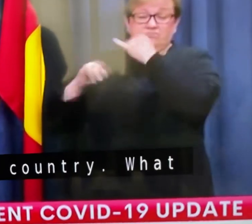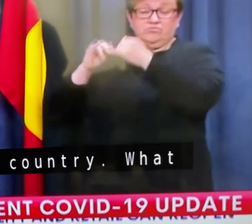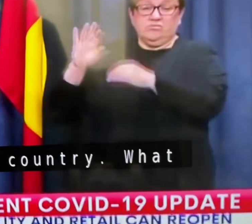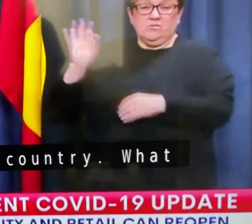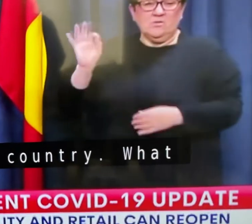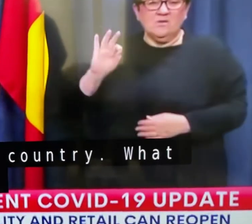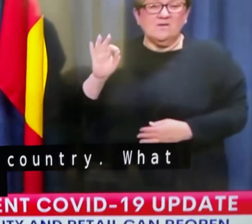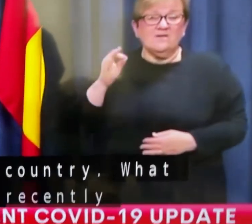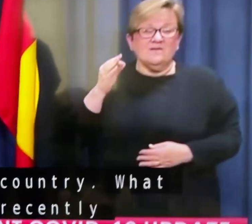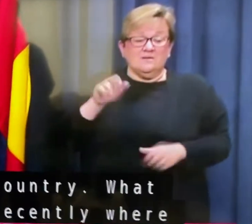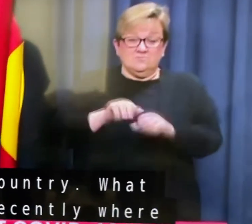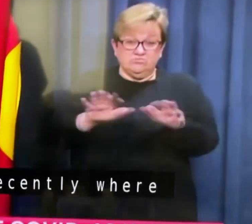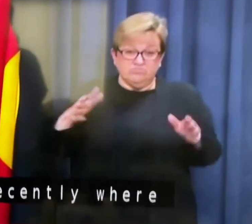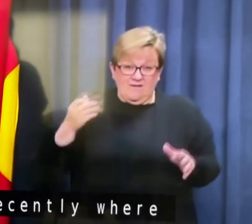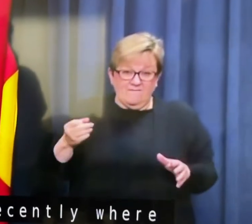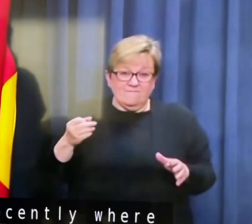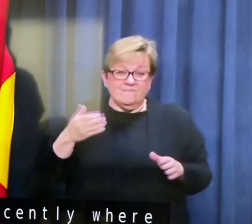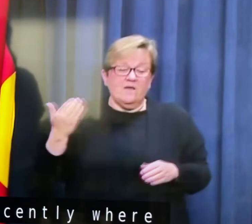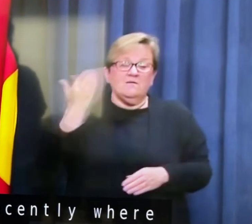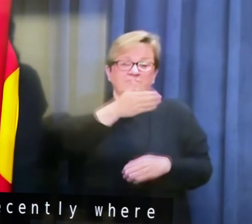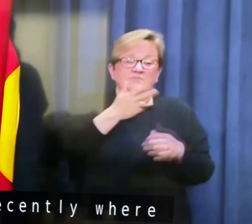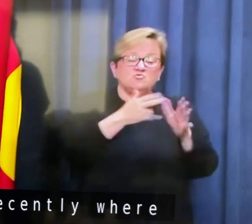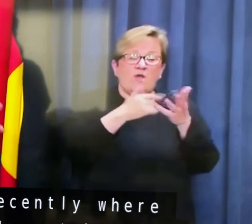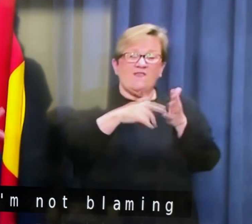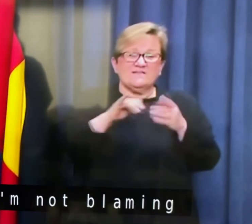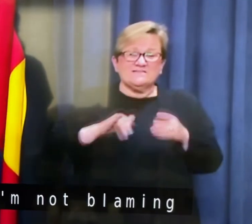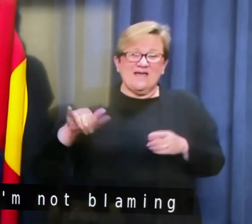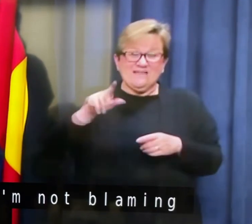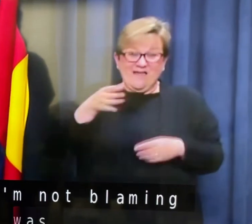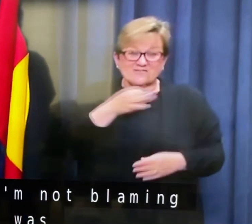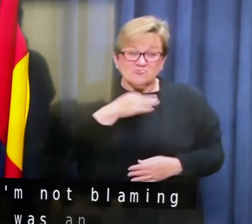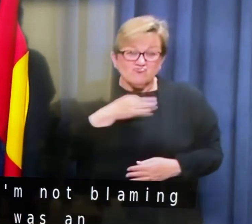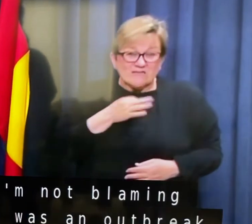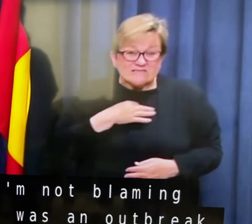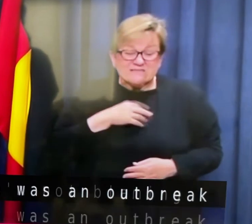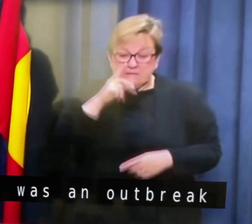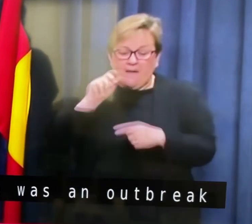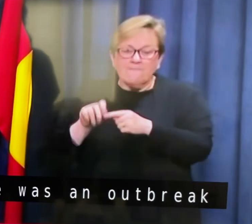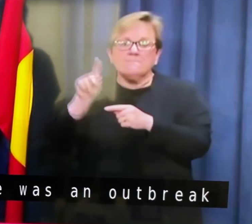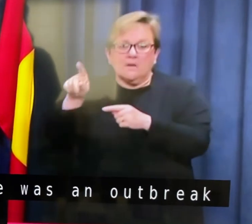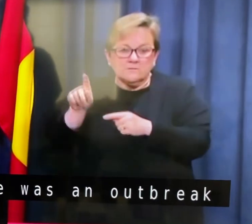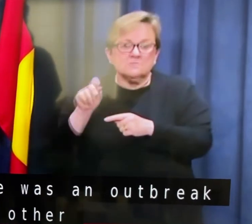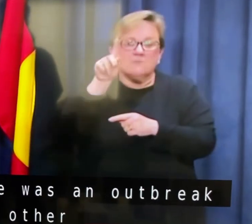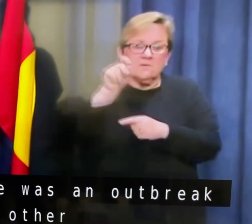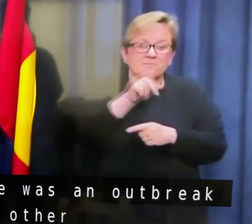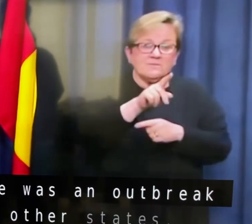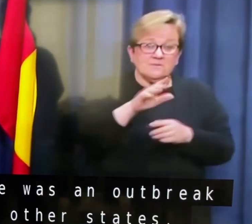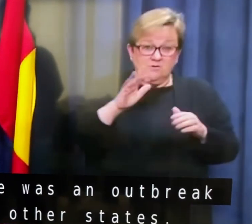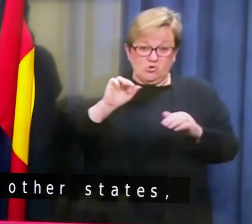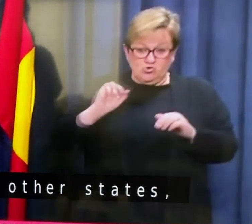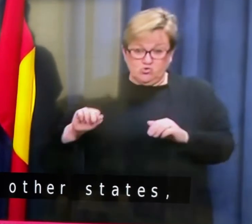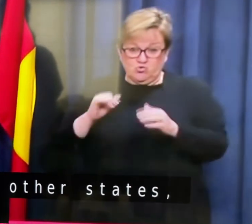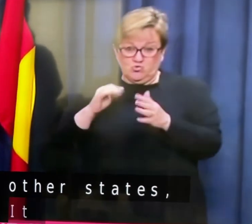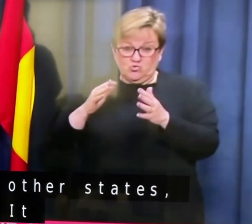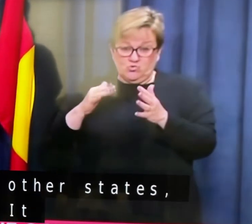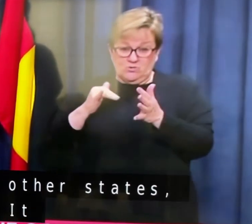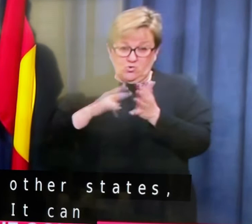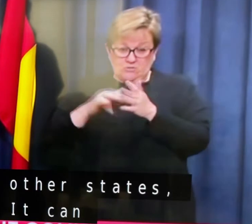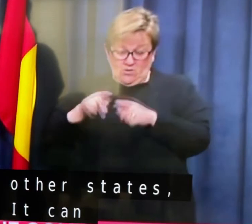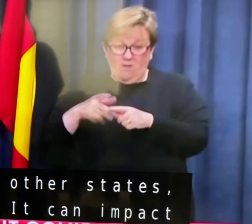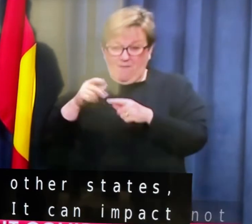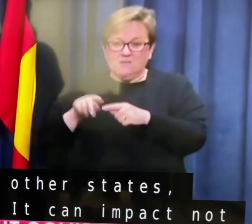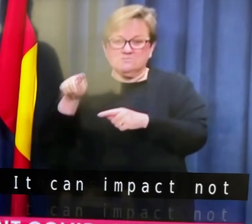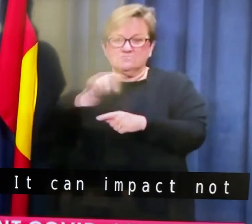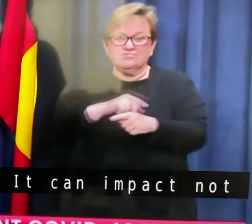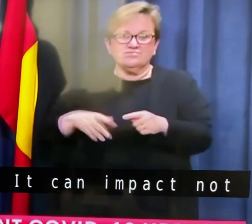but there was a, there's an outbreak and it spread to other states. That's the risk. It can impact not just your own state but other